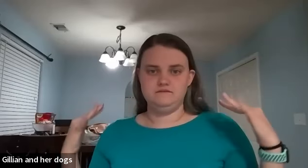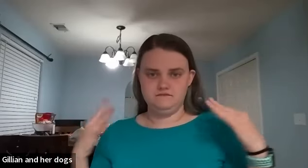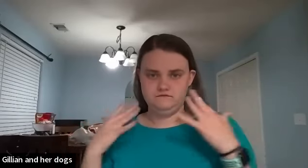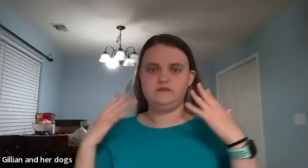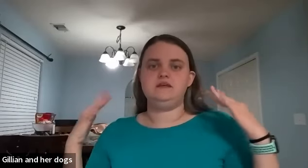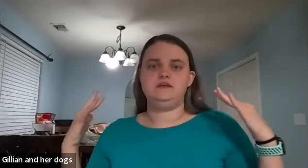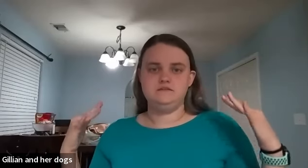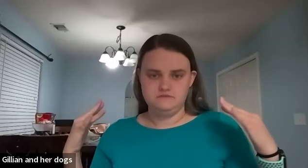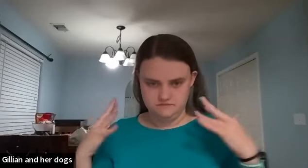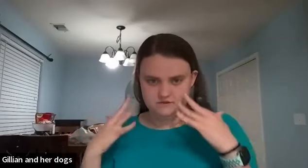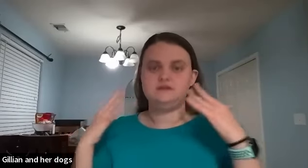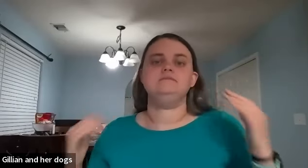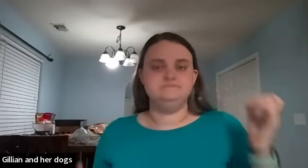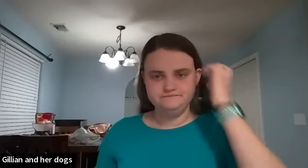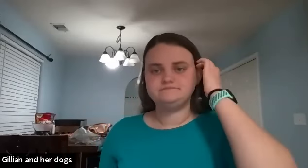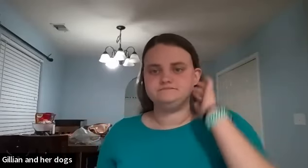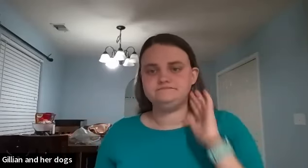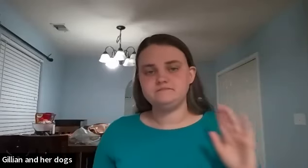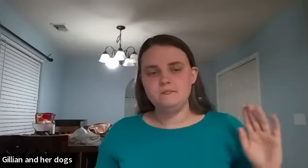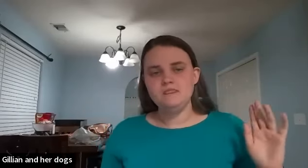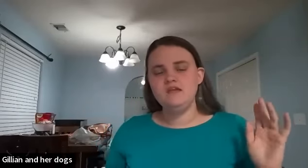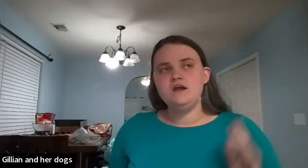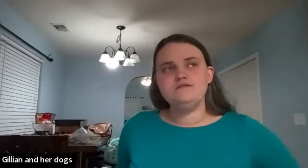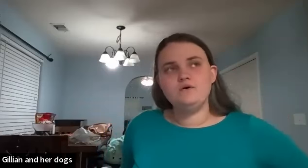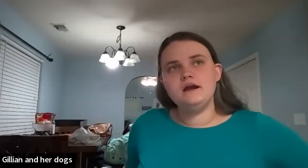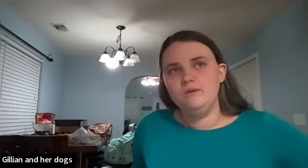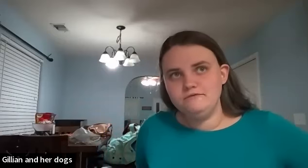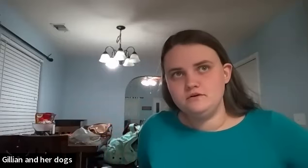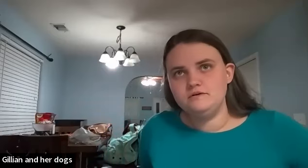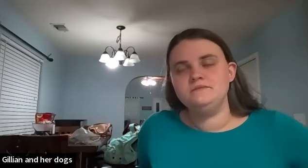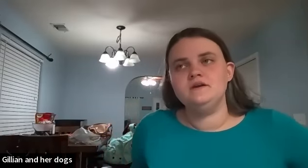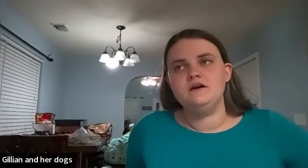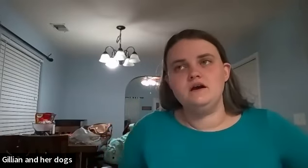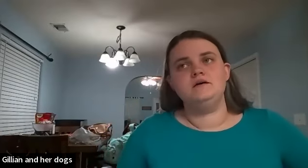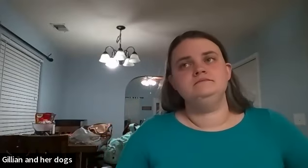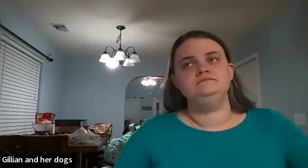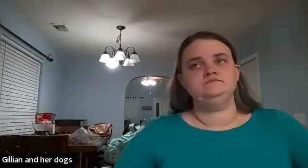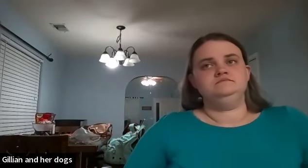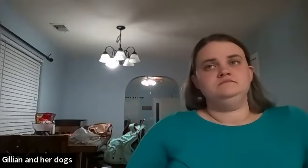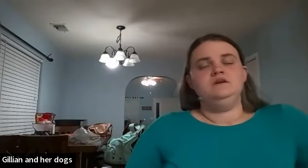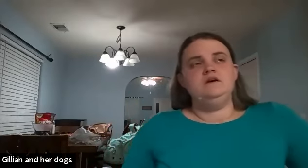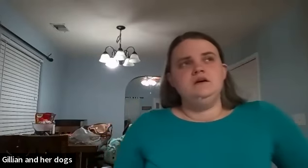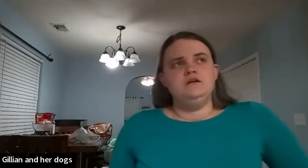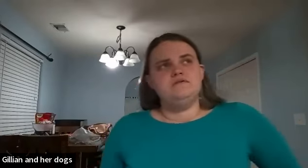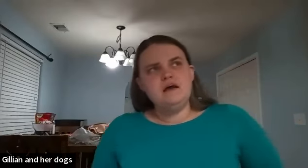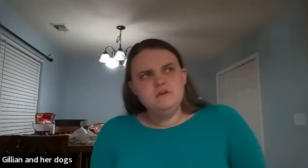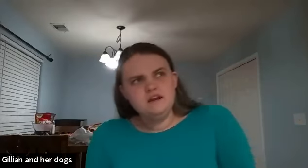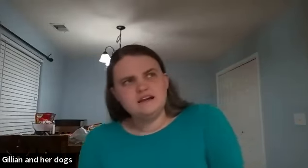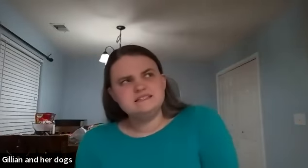friendly friendly for helpful um that one i